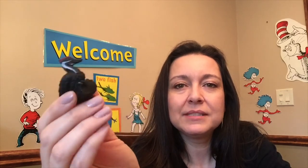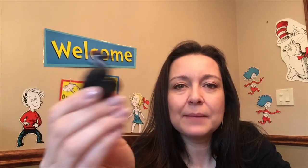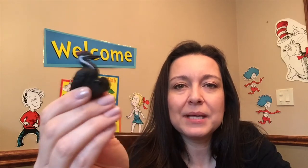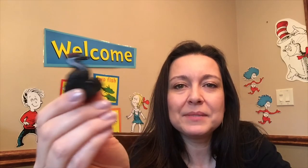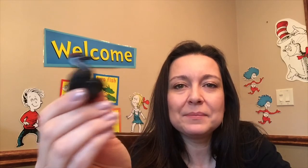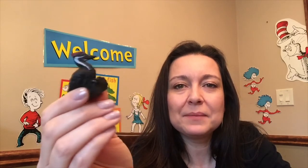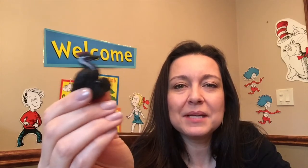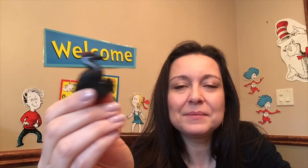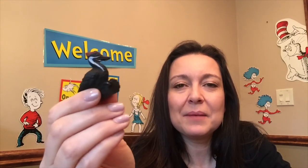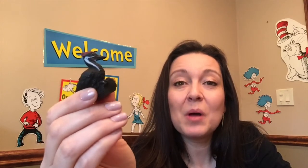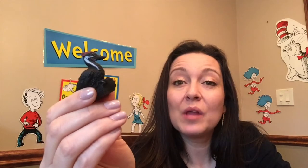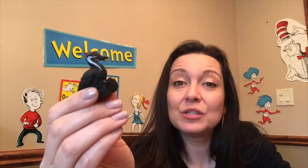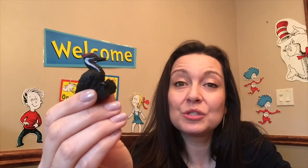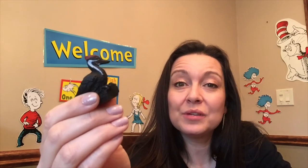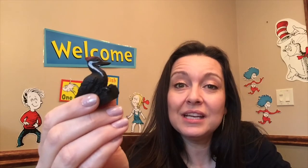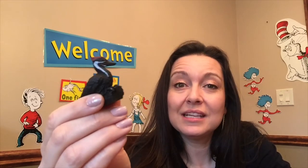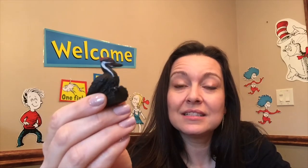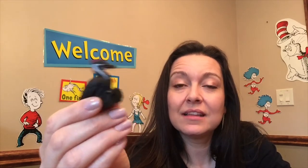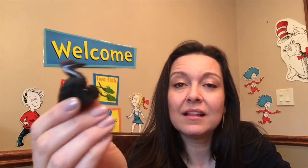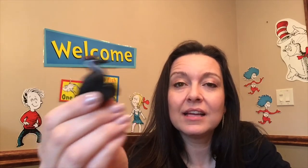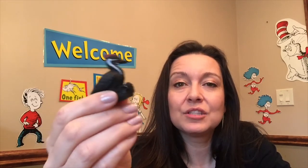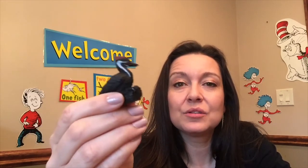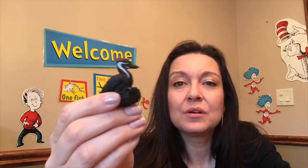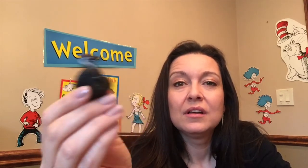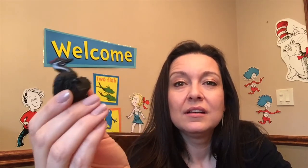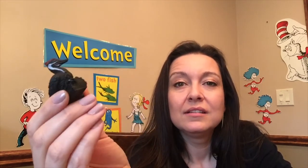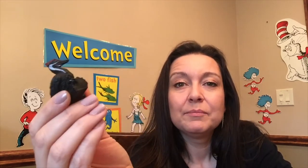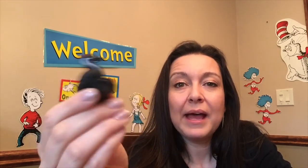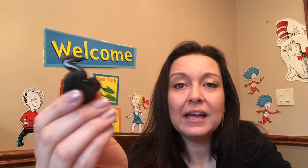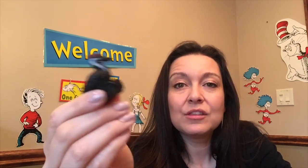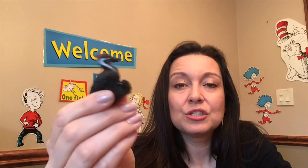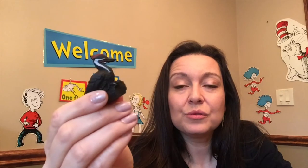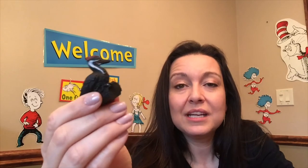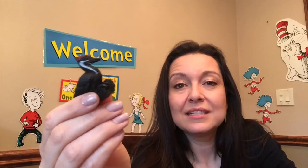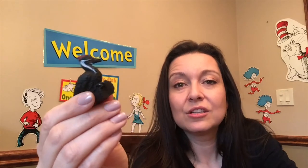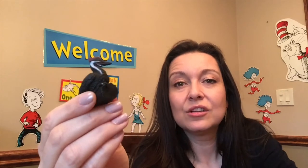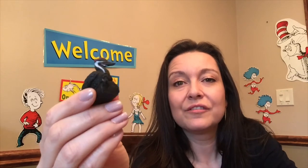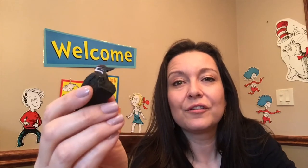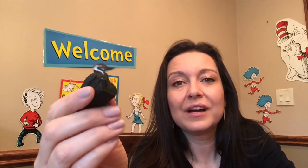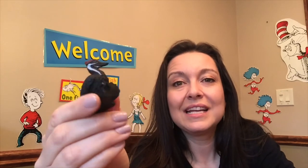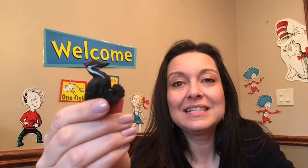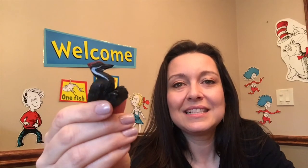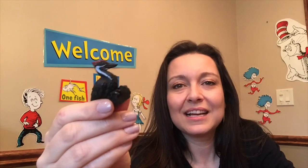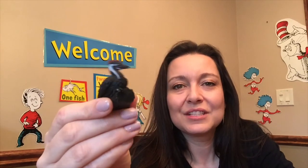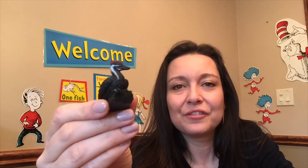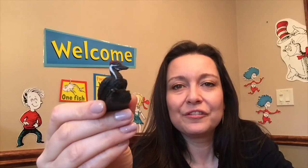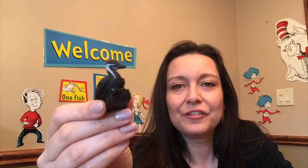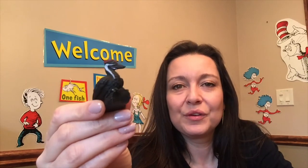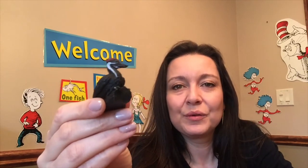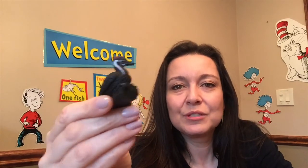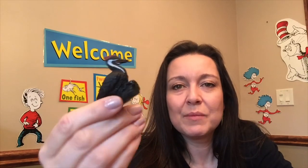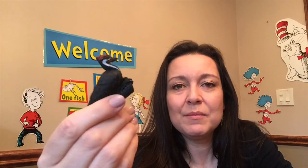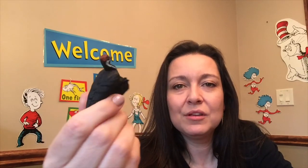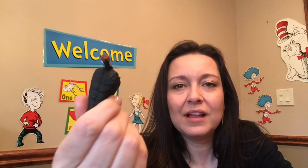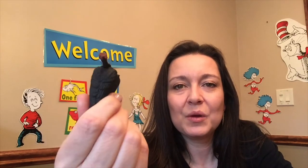tap tap tap tap tap tap on the trees they like to peck at the trees to look for insects for food so maybe you like